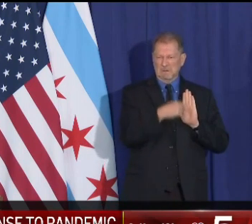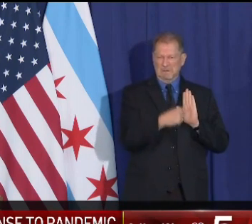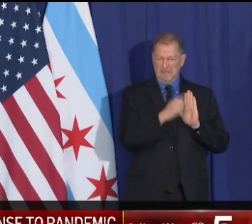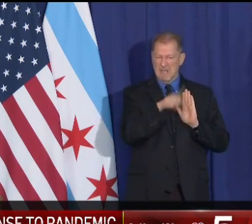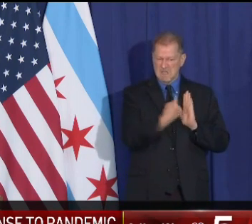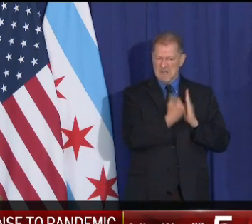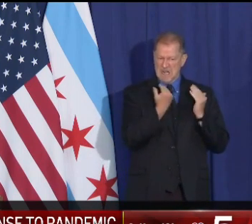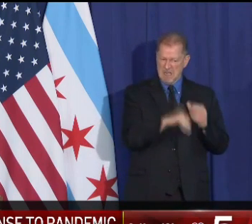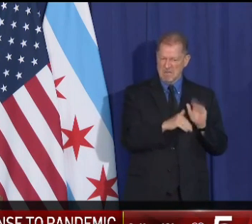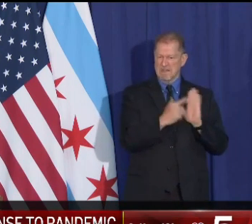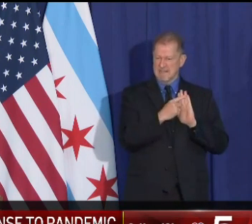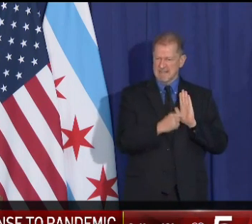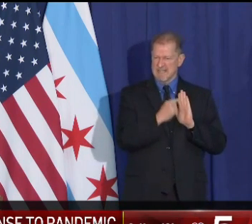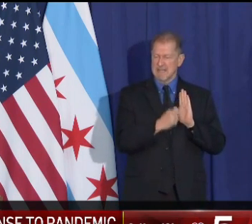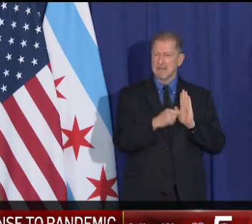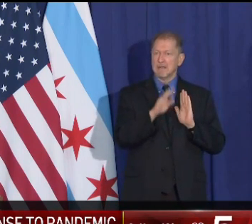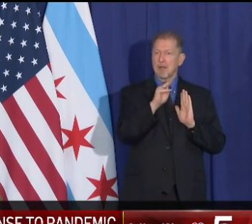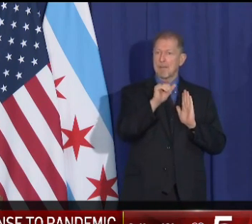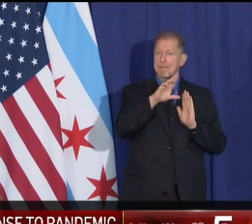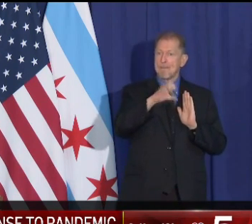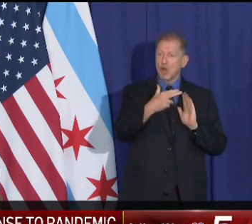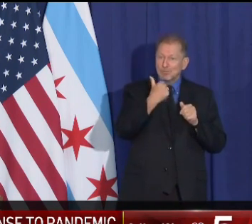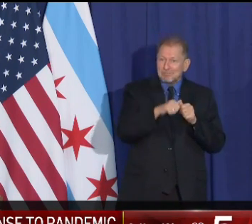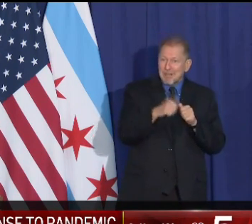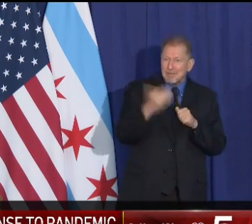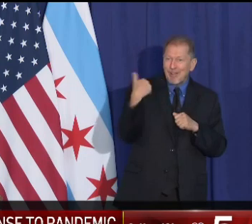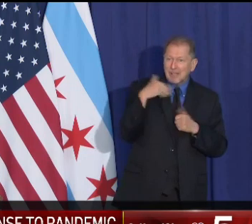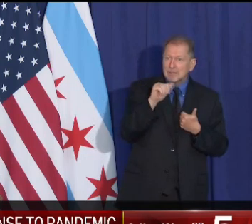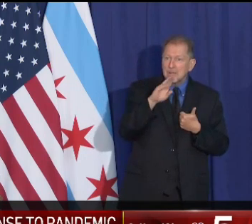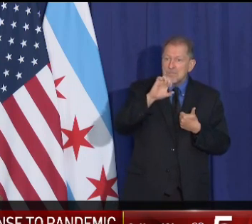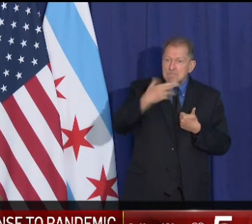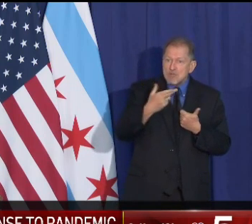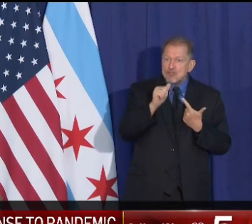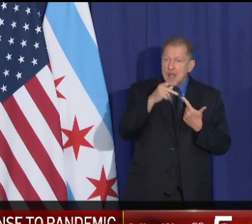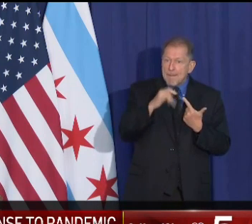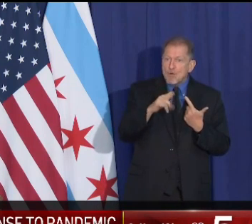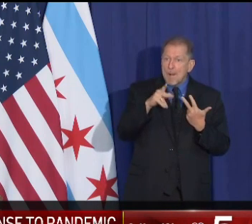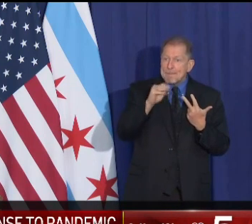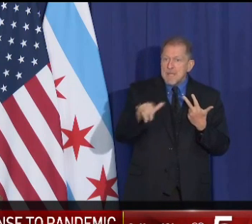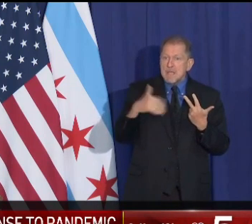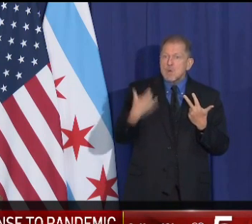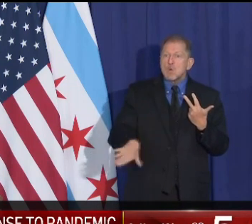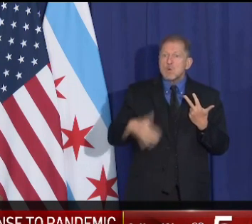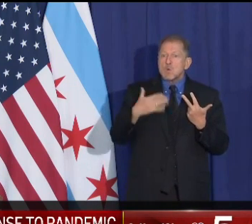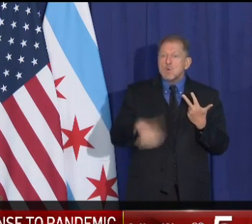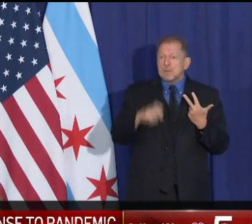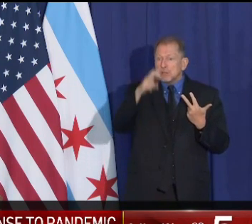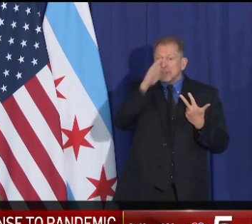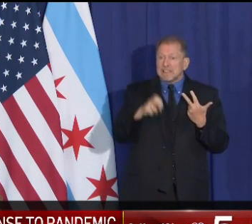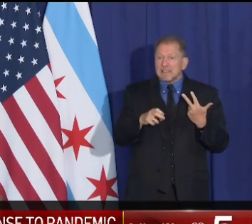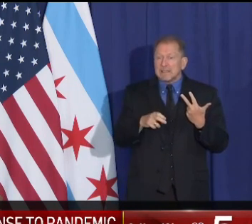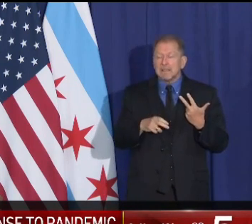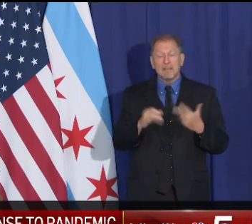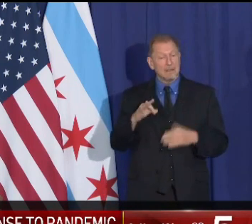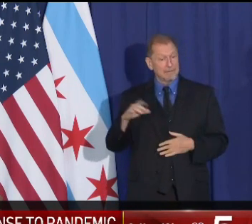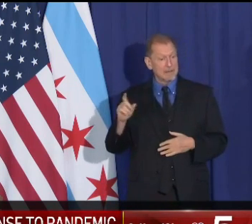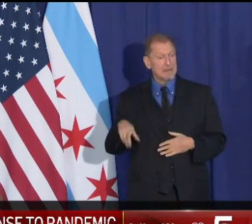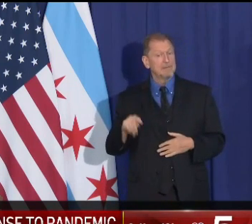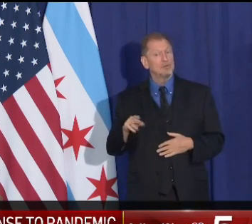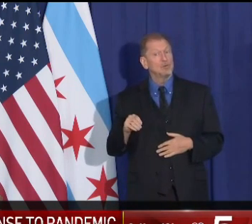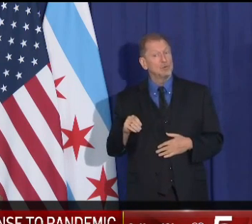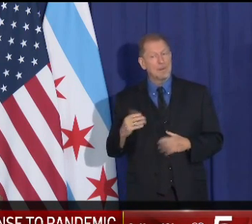in March and April and May. But if we need to, we will. I won't hesitate.